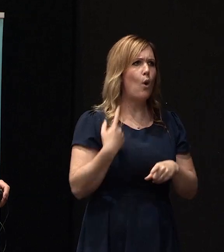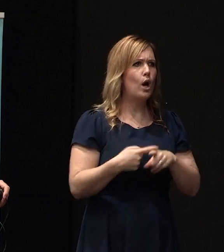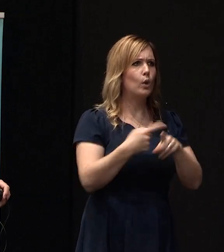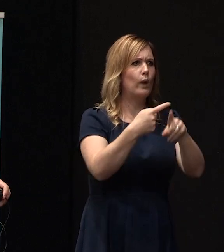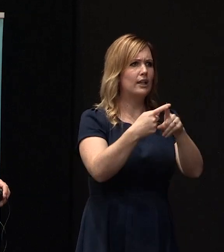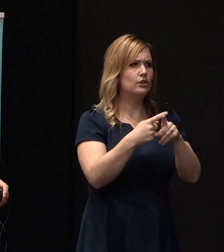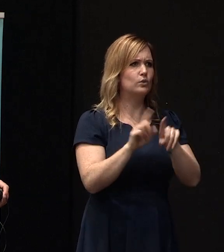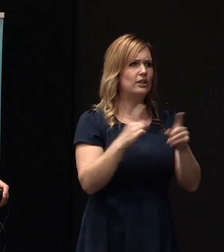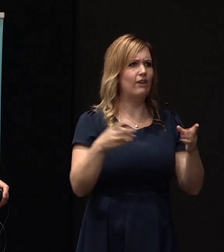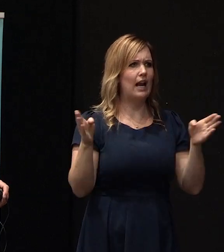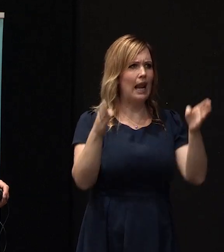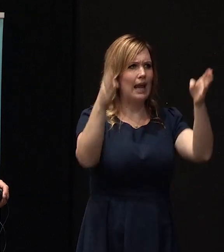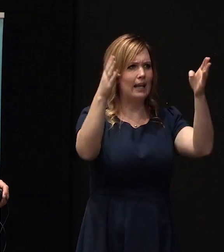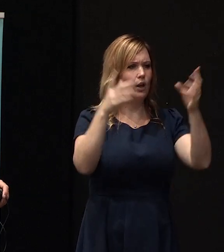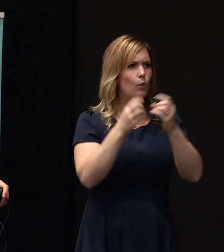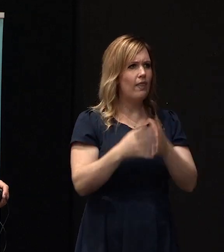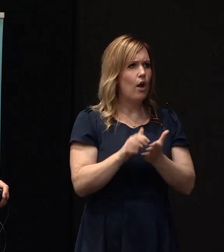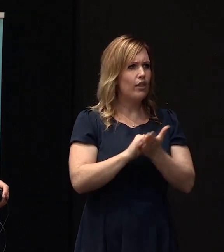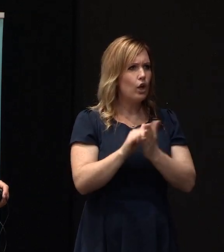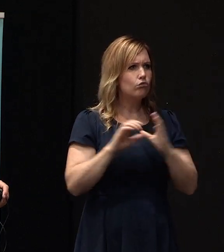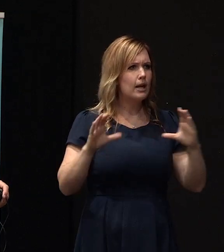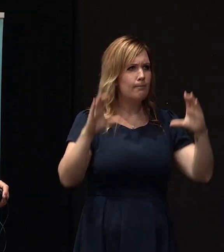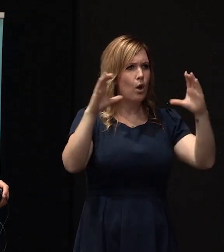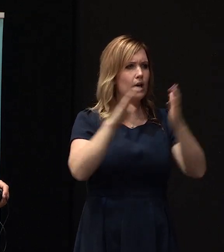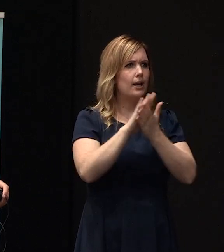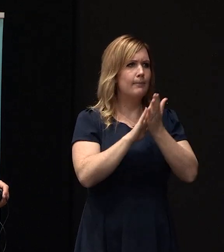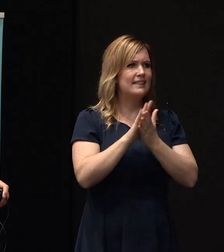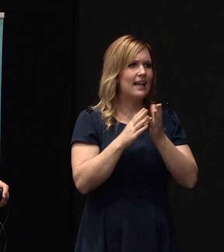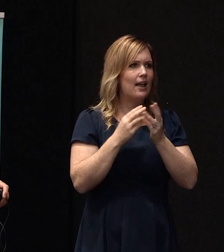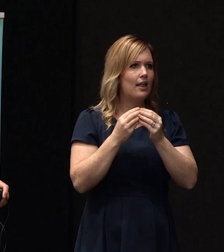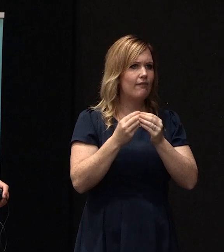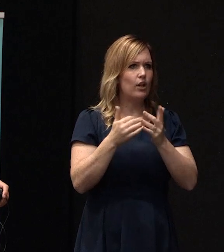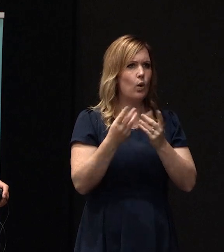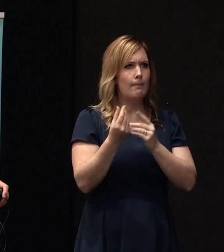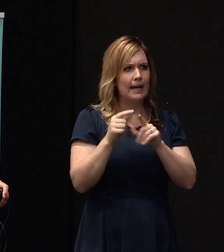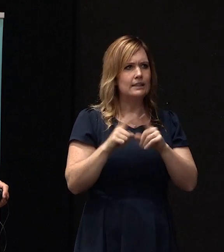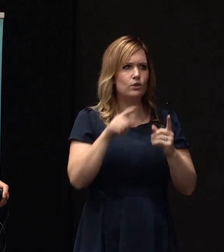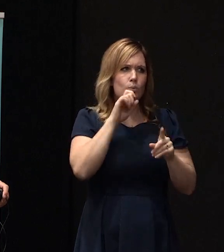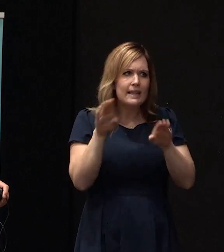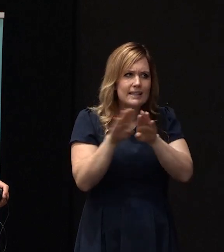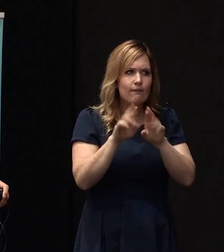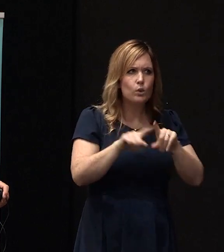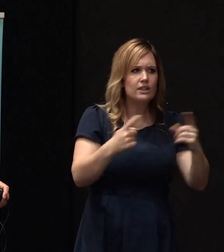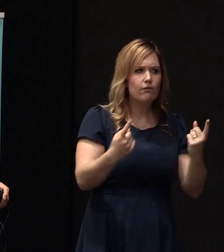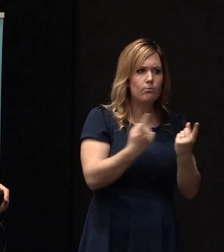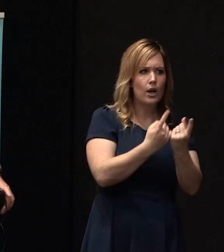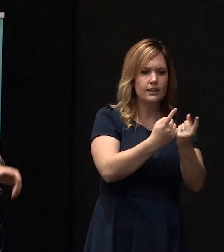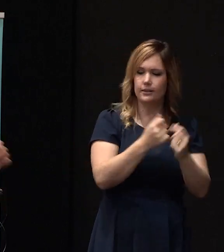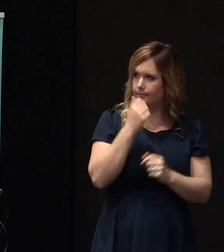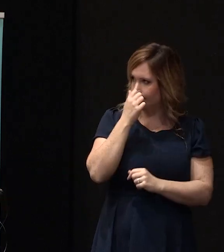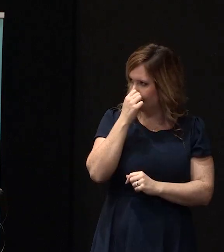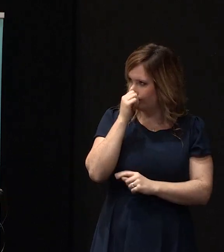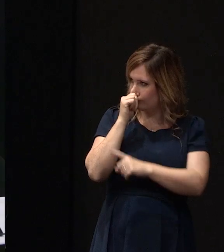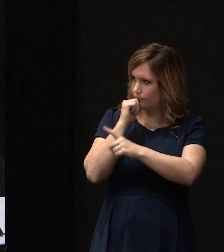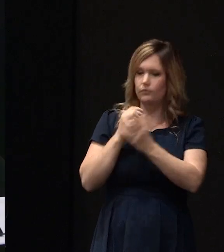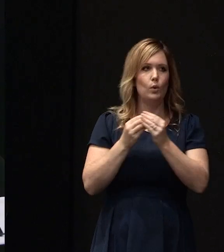it would to reclad with a concrete block. So the value or the money difference would be the same. Yeah, certainly, again, that's